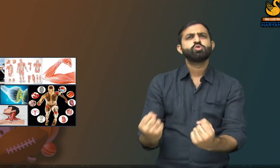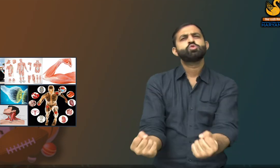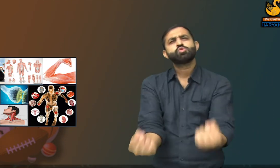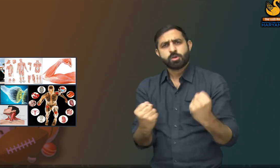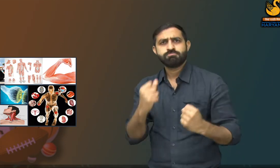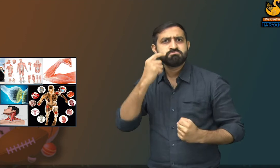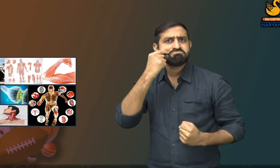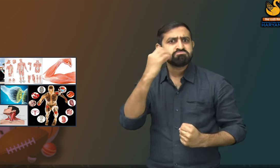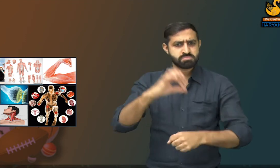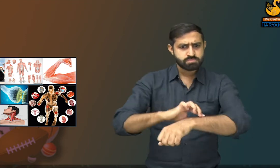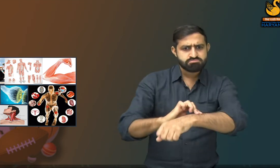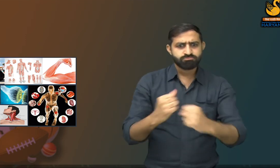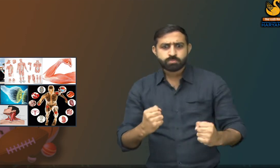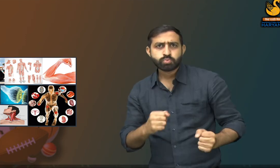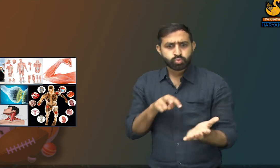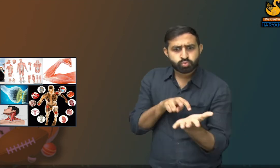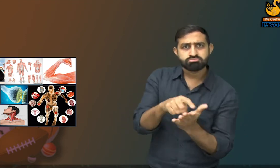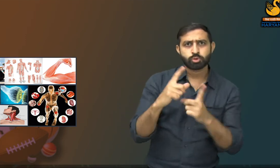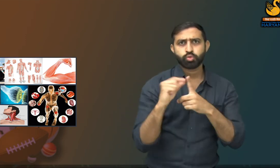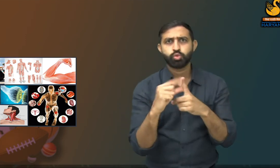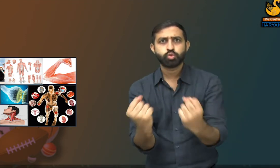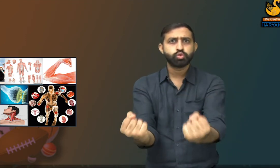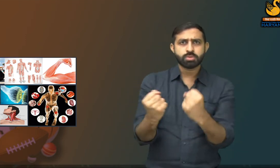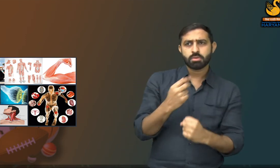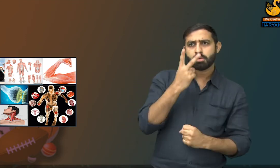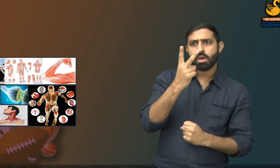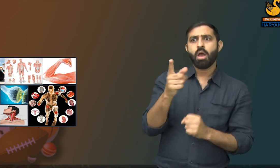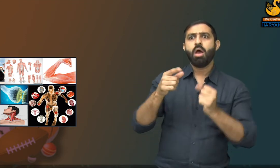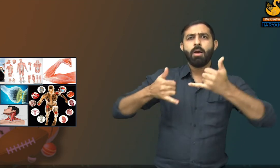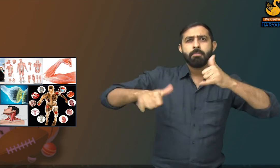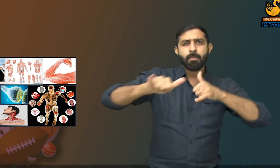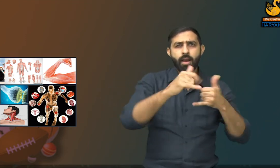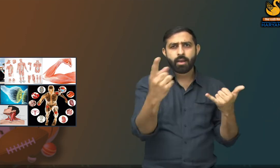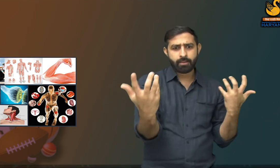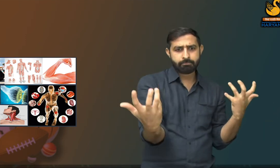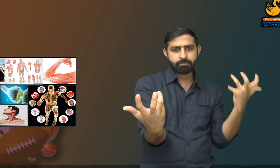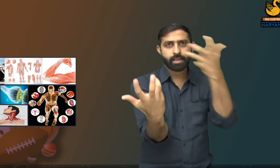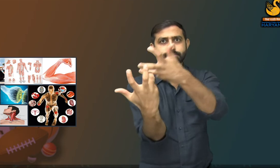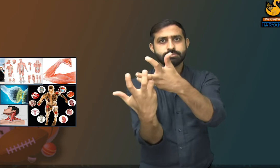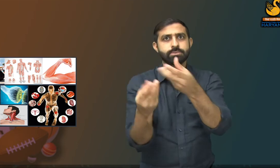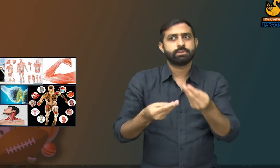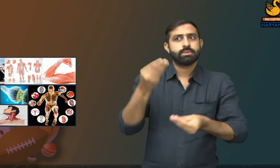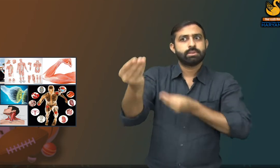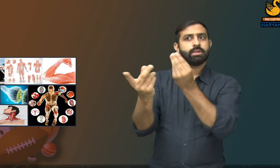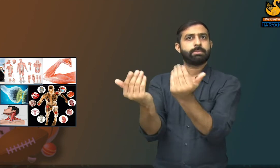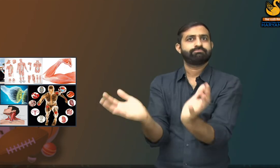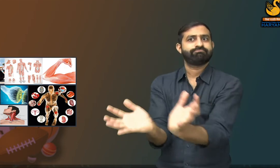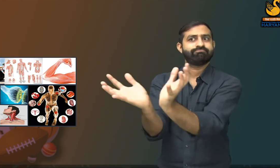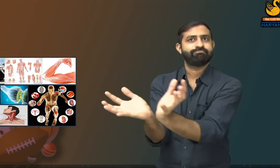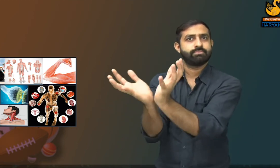very strong. They can endure strenuous physical activities. Hence coaches and trainers need to train according